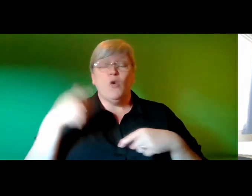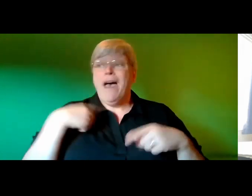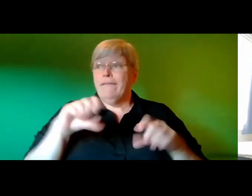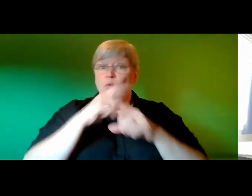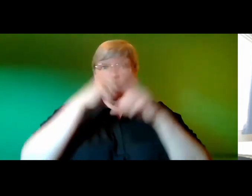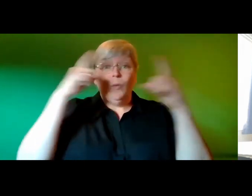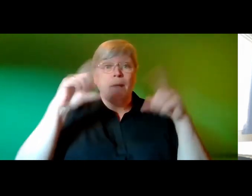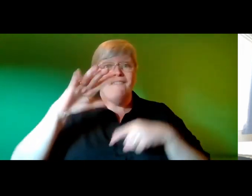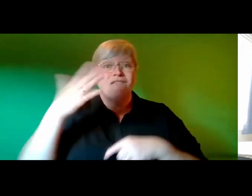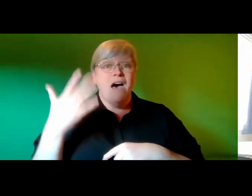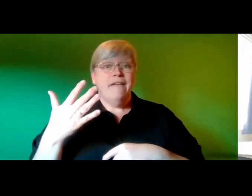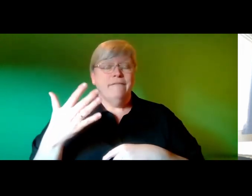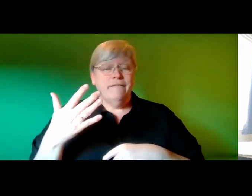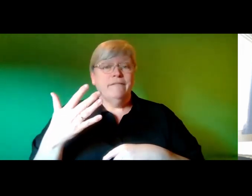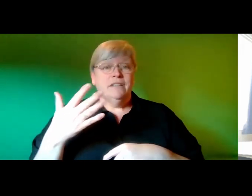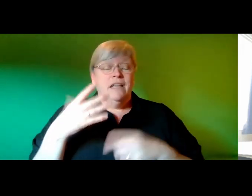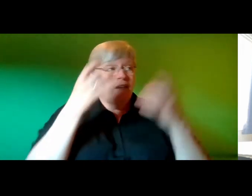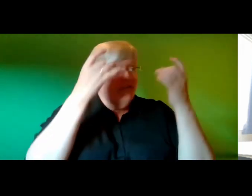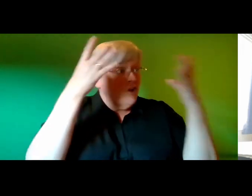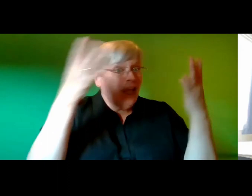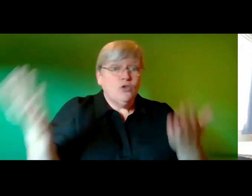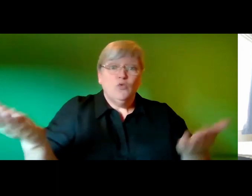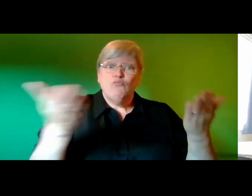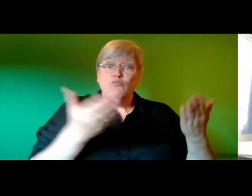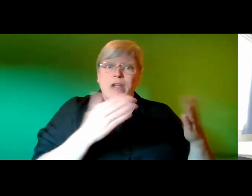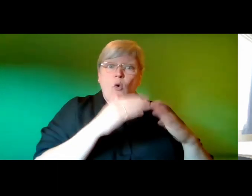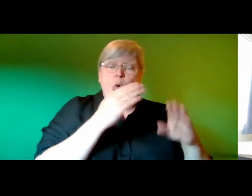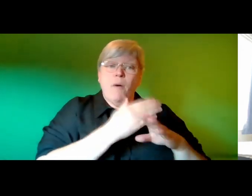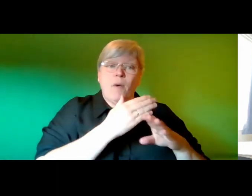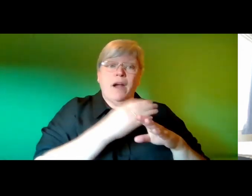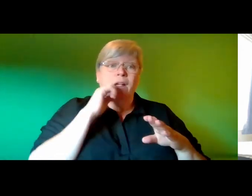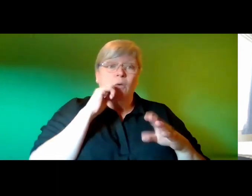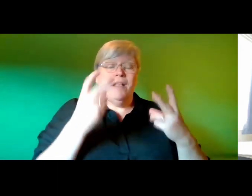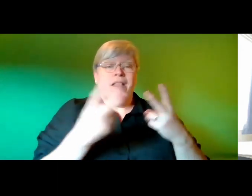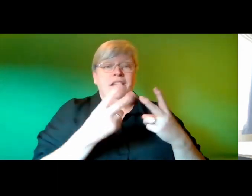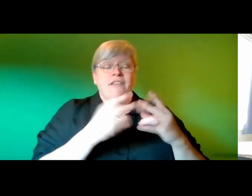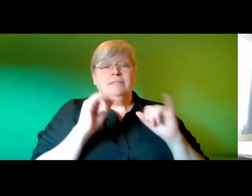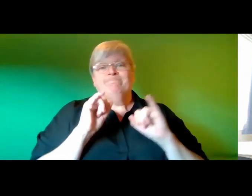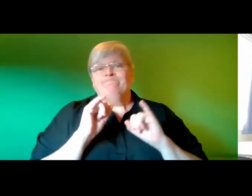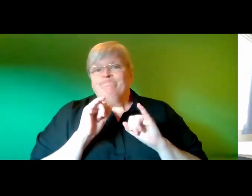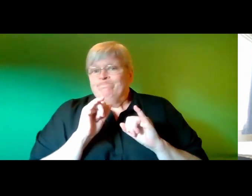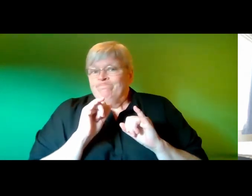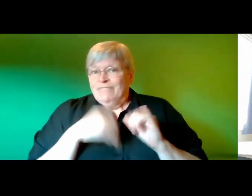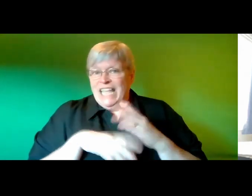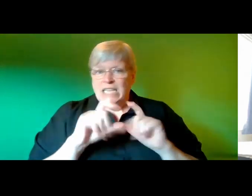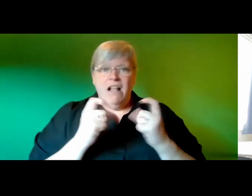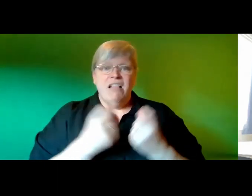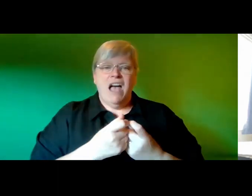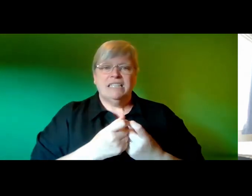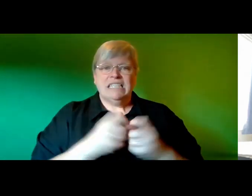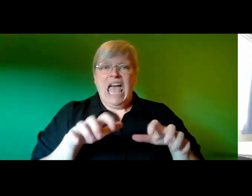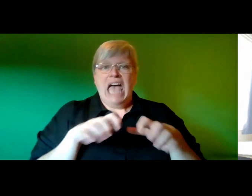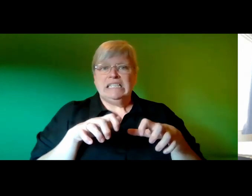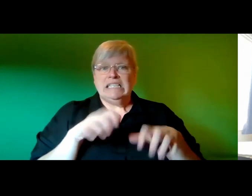morning if I forget to bring my homework I will have another ice moment in class I call it that because my